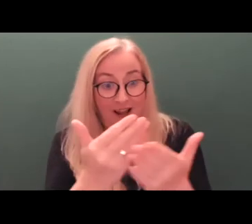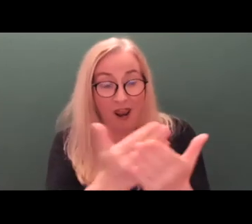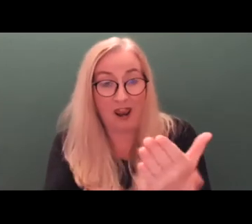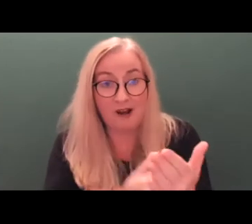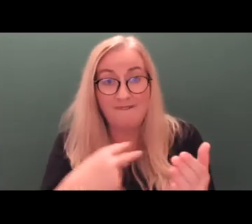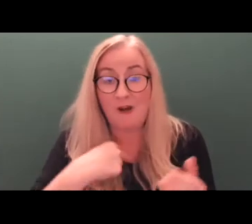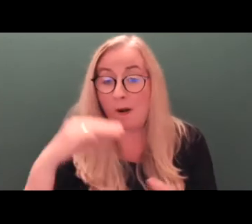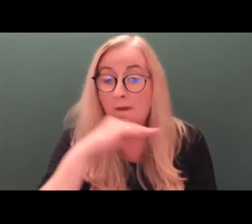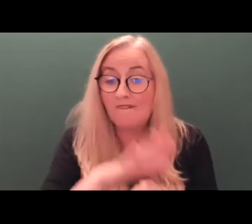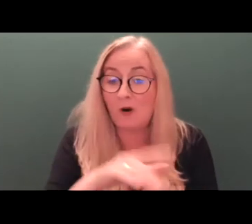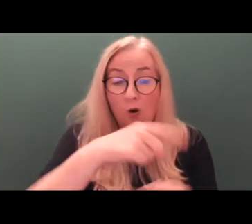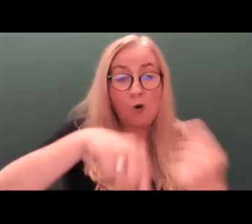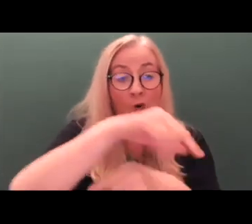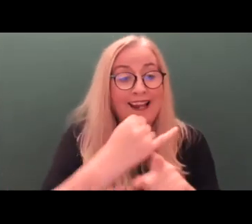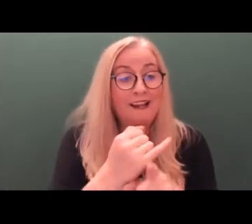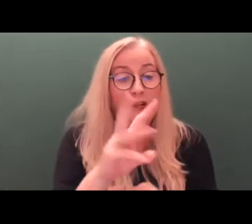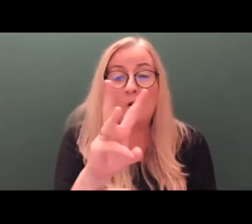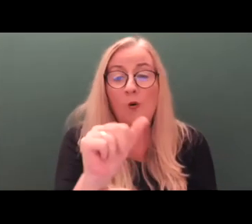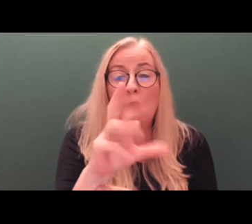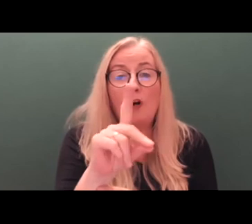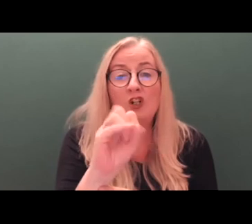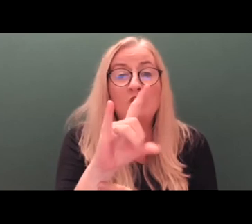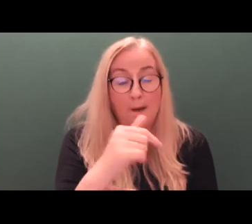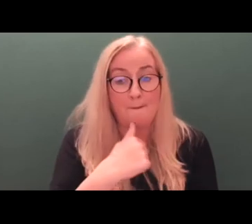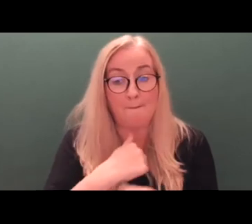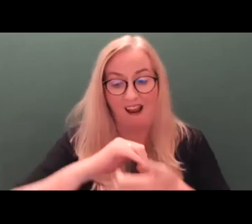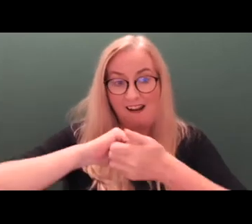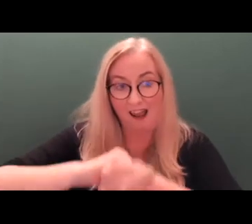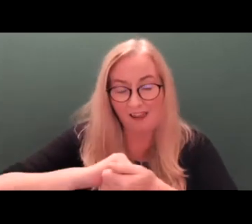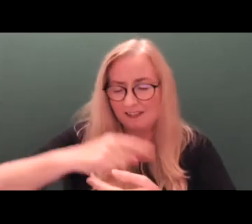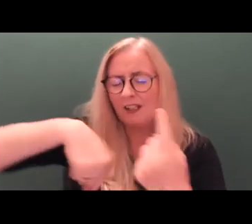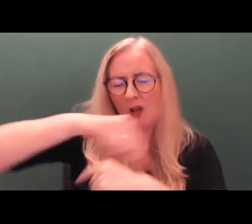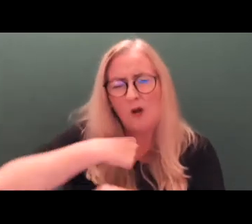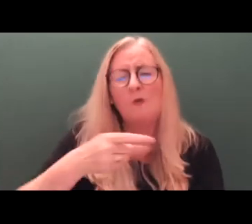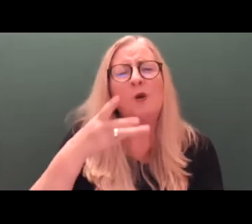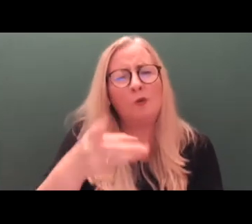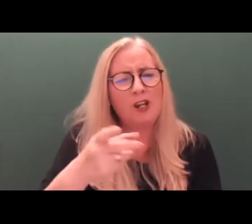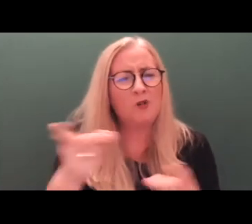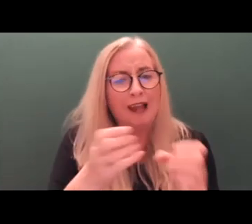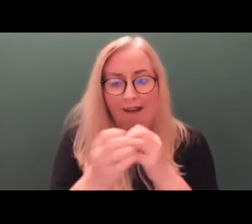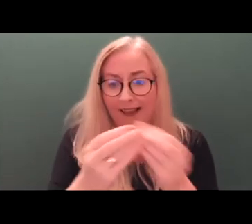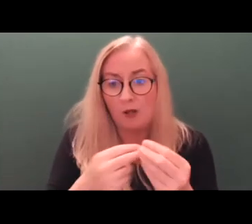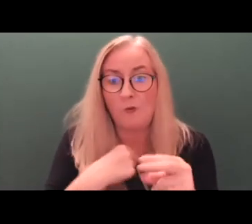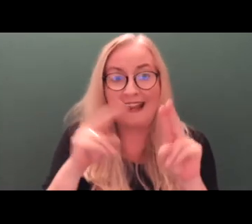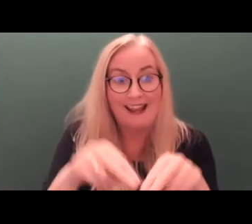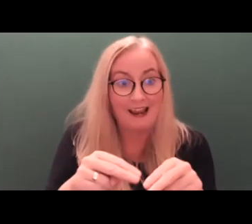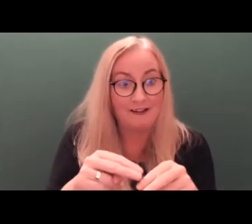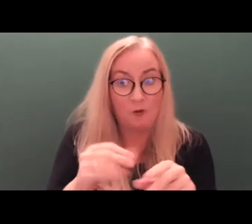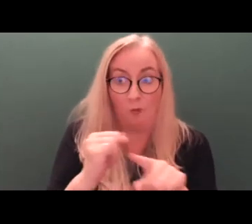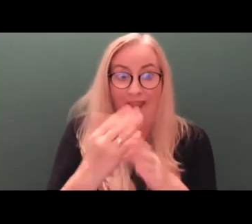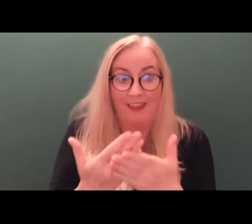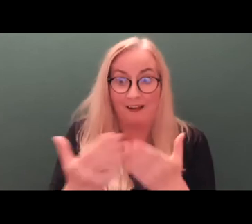many of those currently in wardship, my colleagues and I will do everything we possibly can within available resources